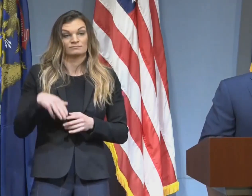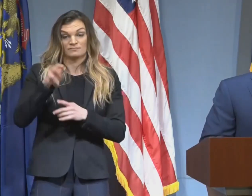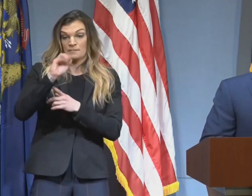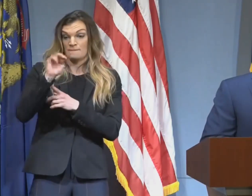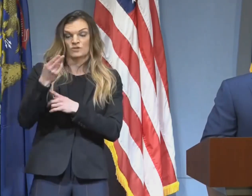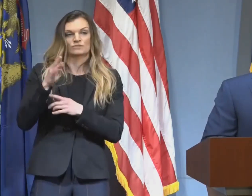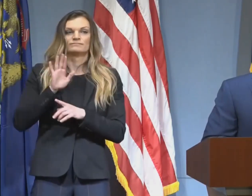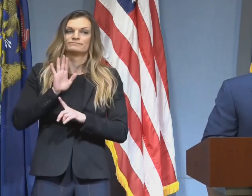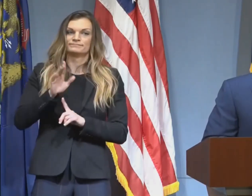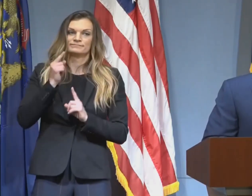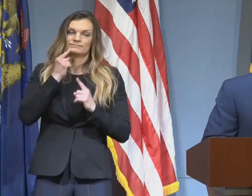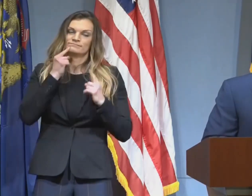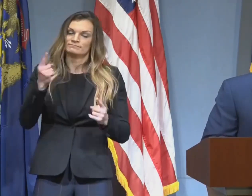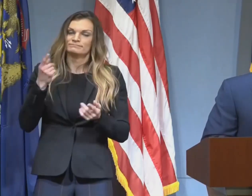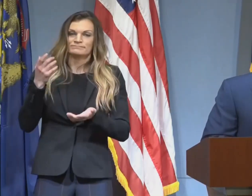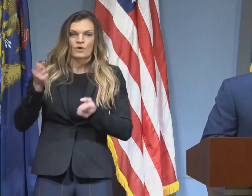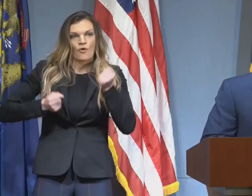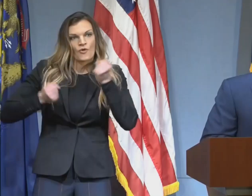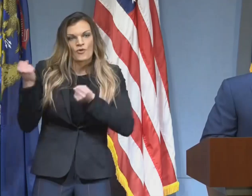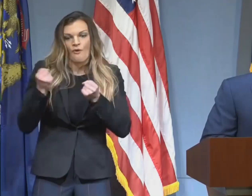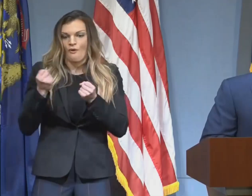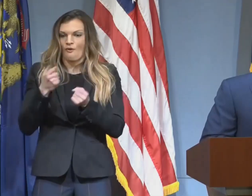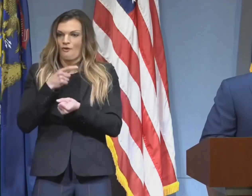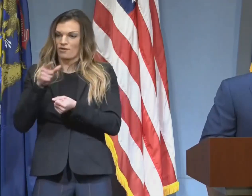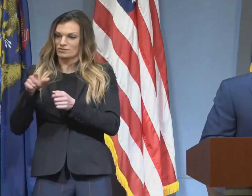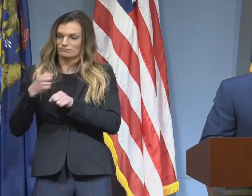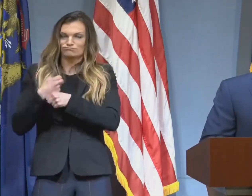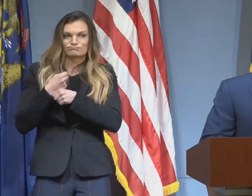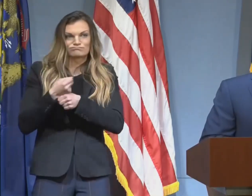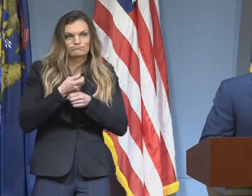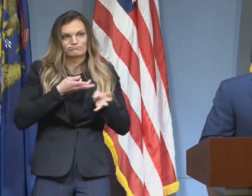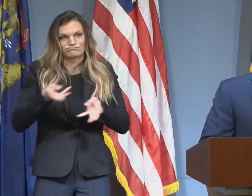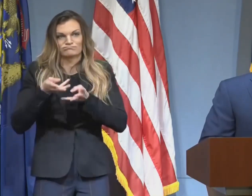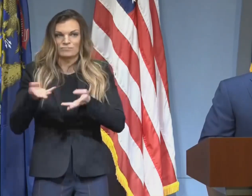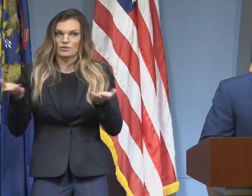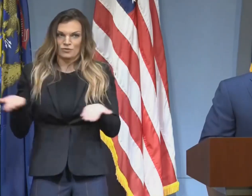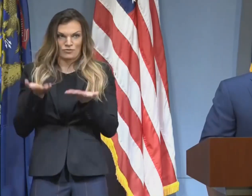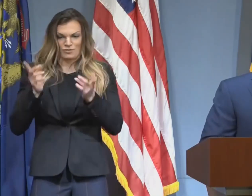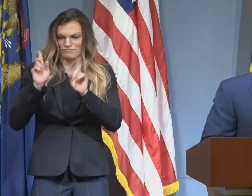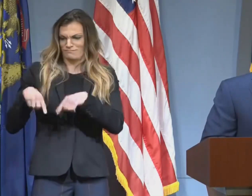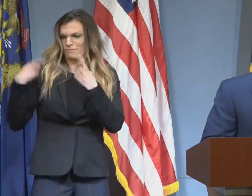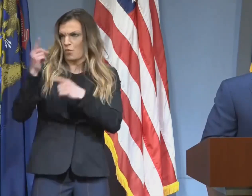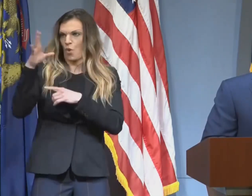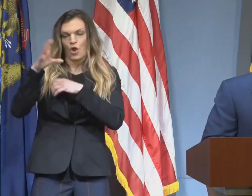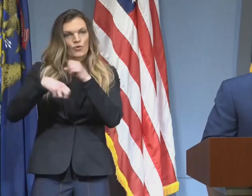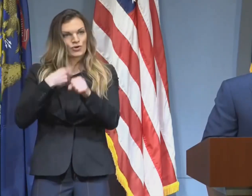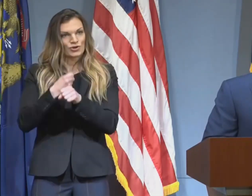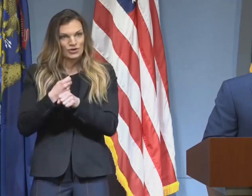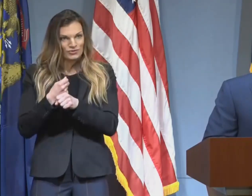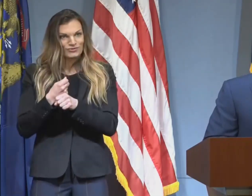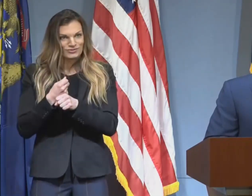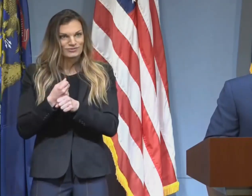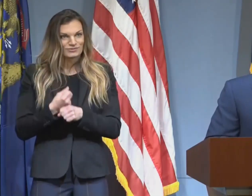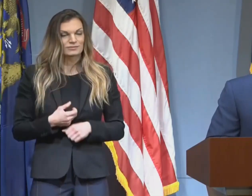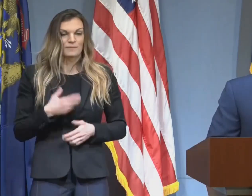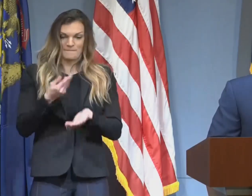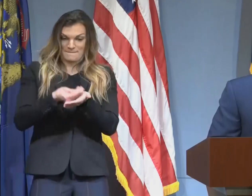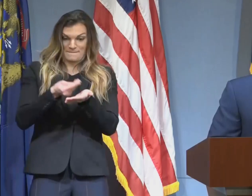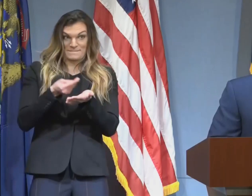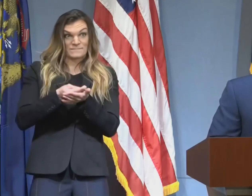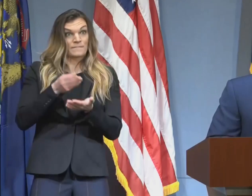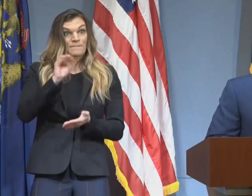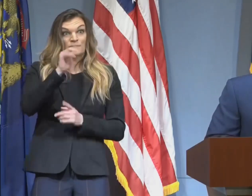economy for more than 100 years. Even in times of crisis, the automotive industry has played a crucial role in keeping our state